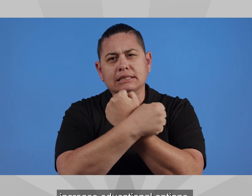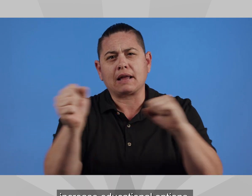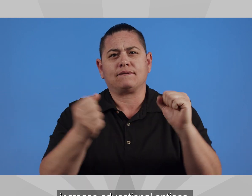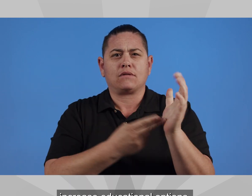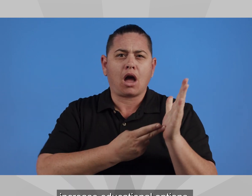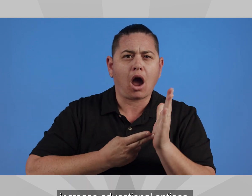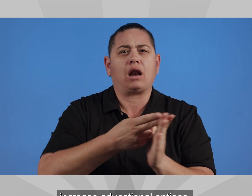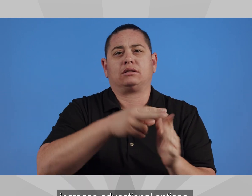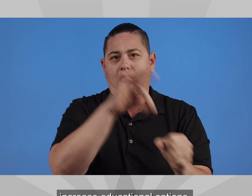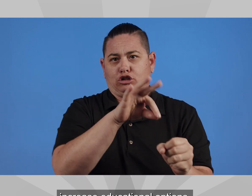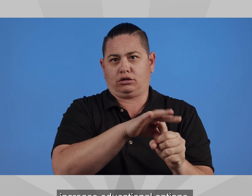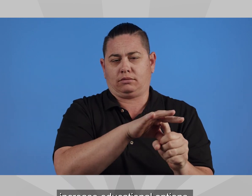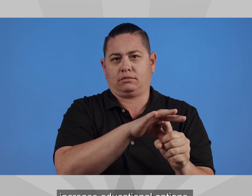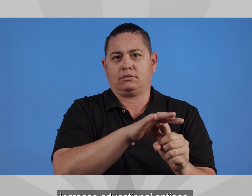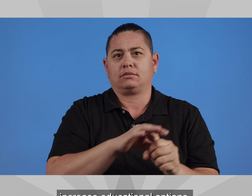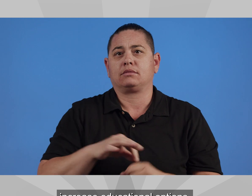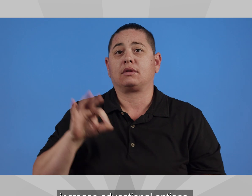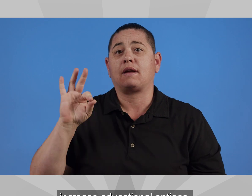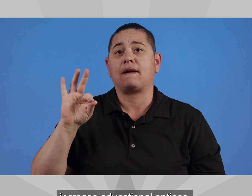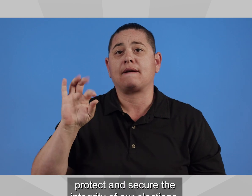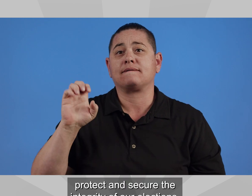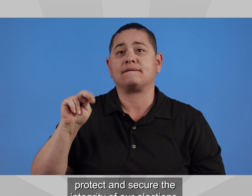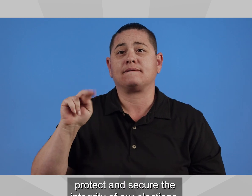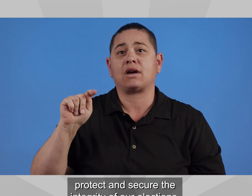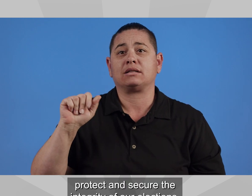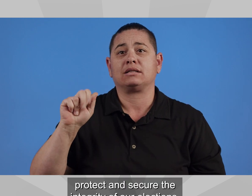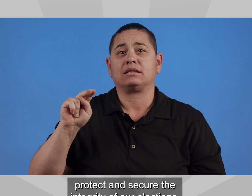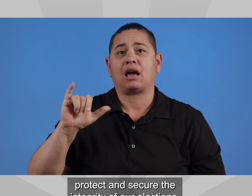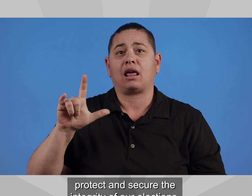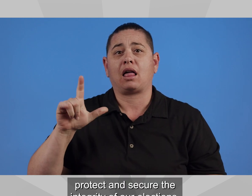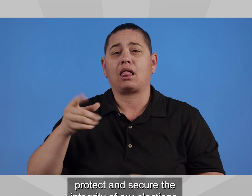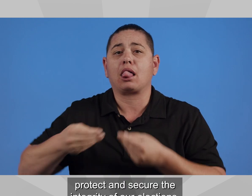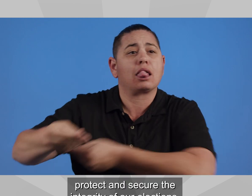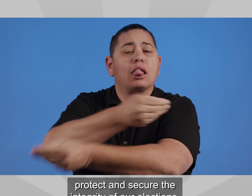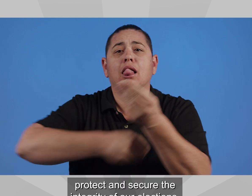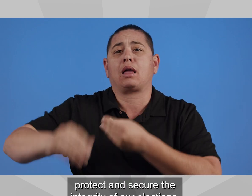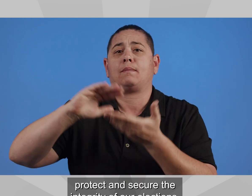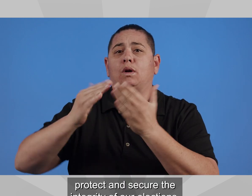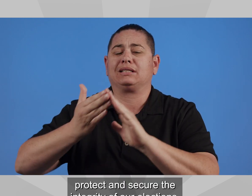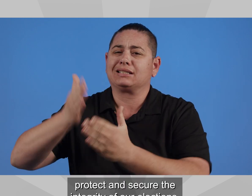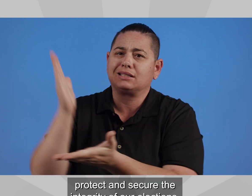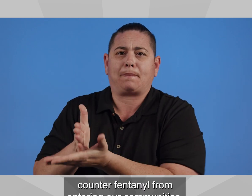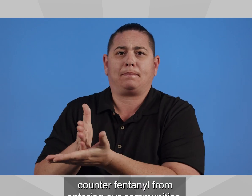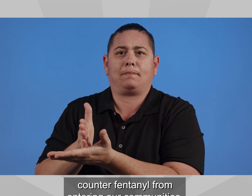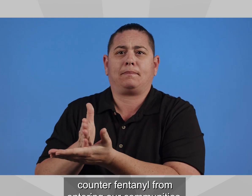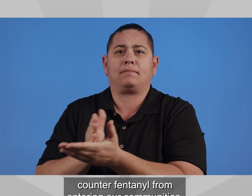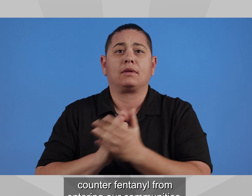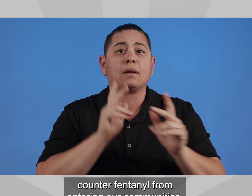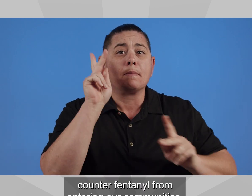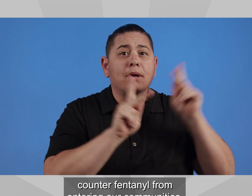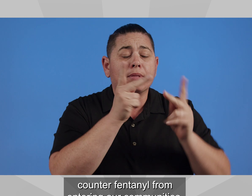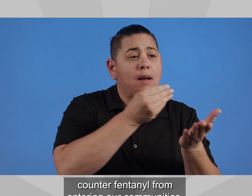Increase educational options. Protect and secure the integrity of our elections. Counter